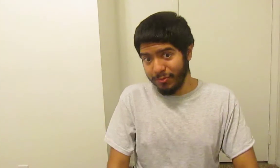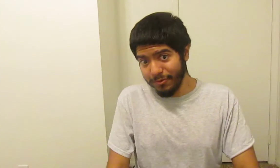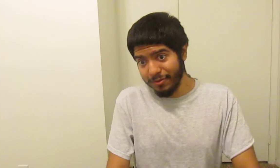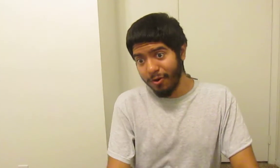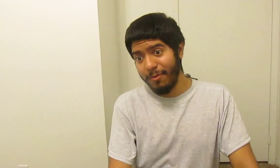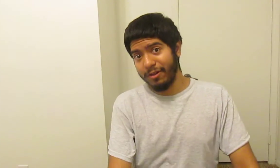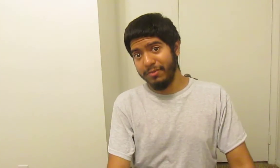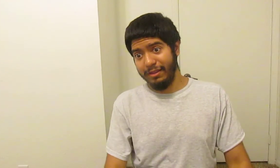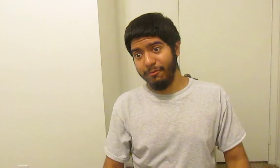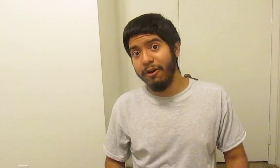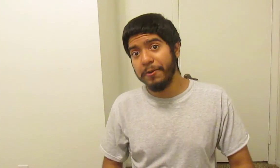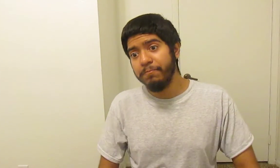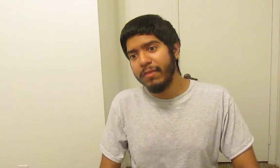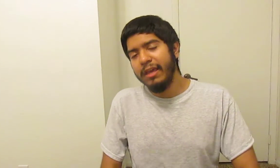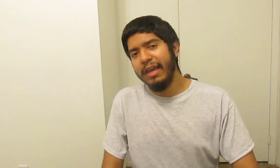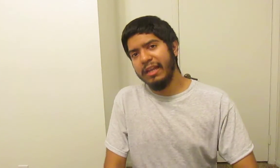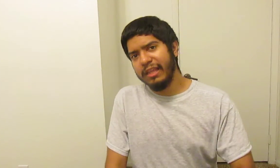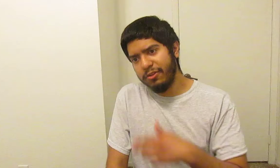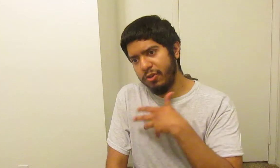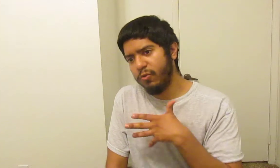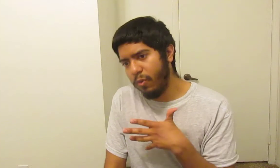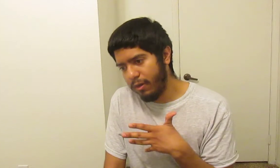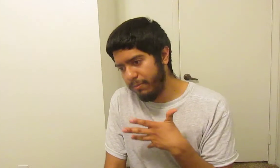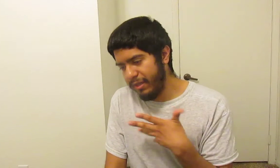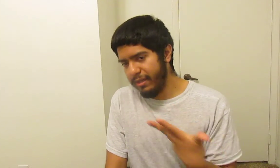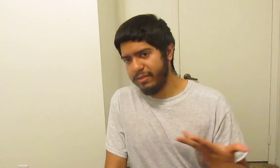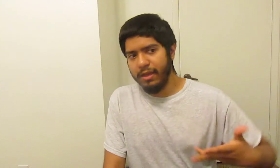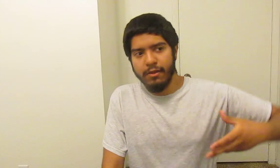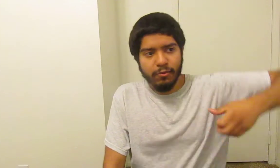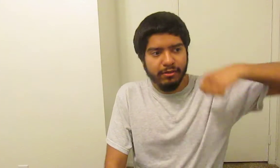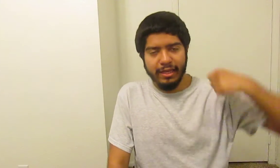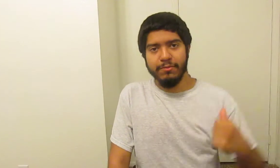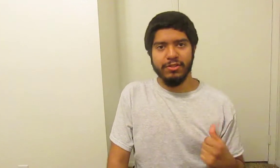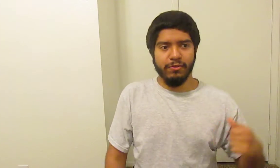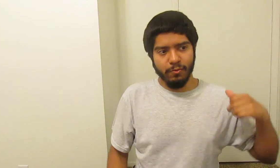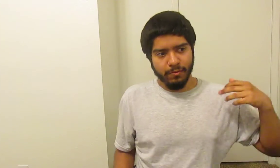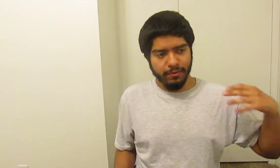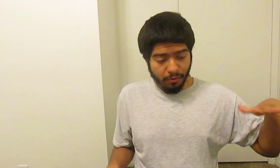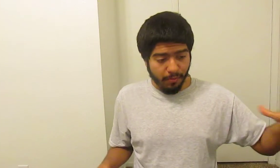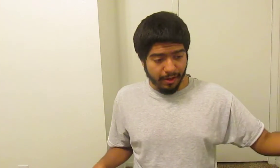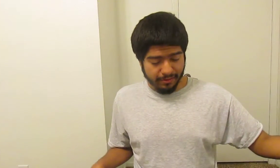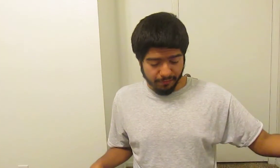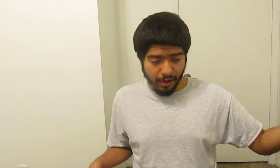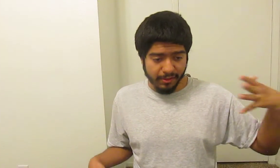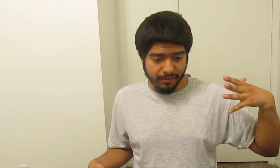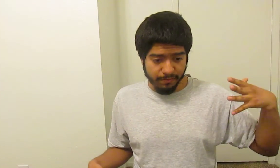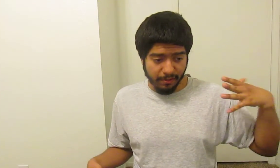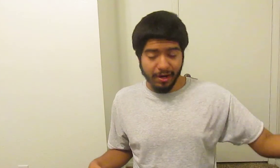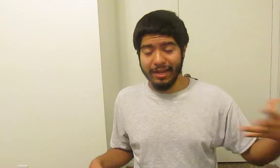proves the robot completely wrong. And I thought the joke worked, because throughout the episode, the robots of Robi's been right,